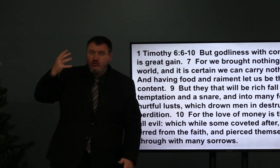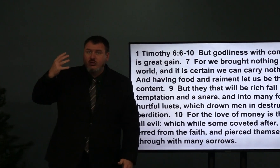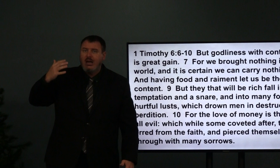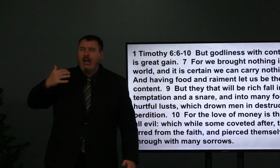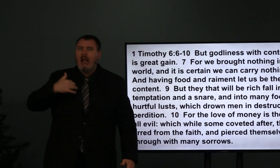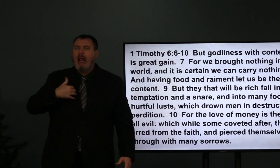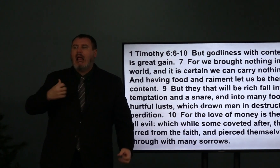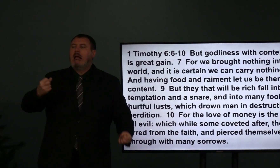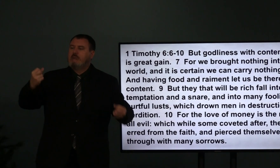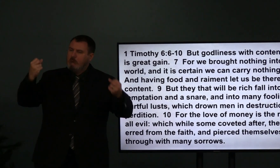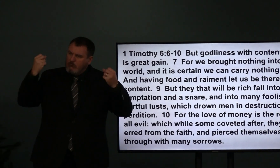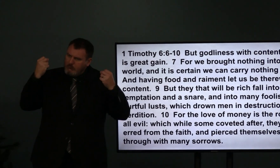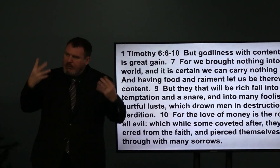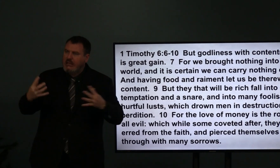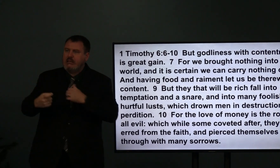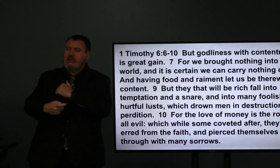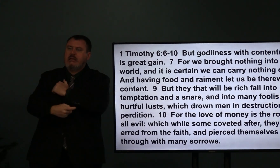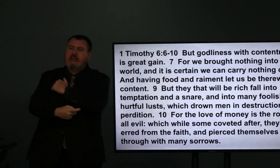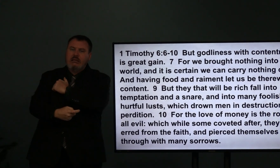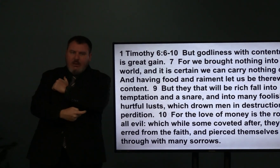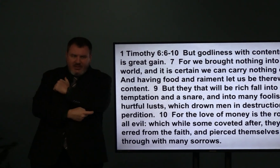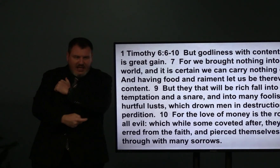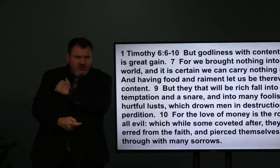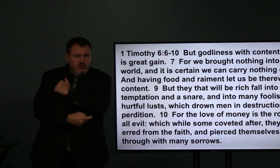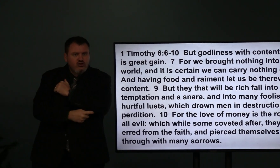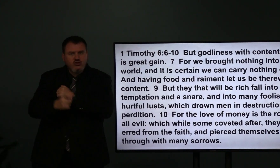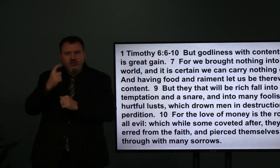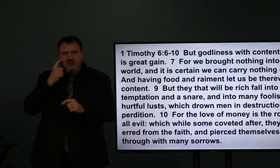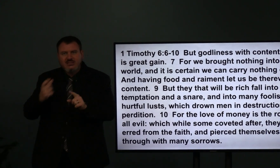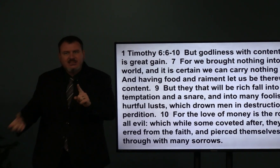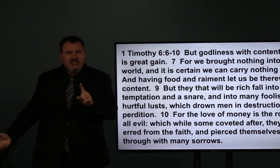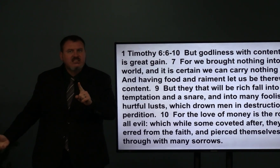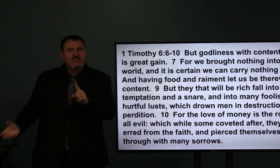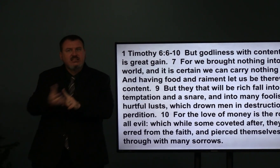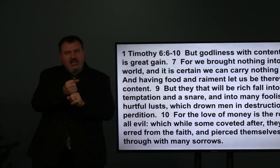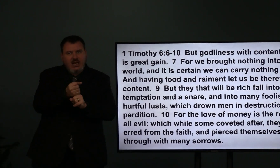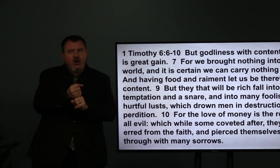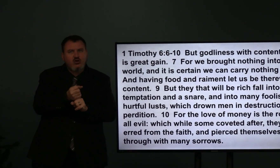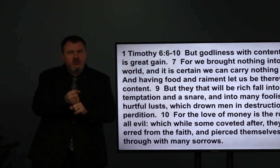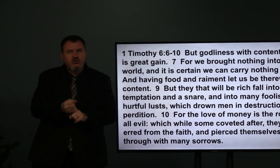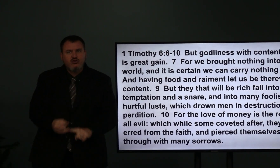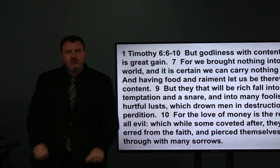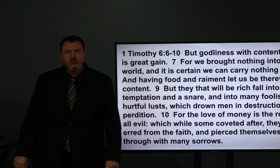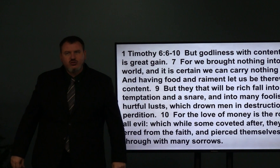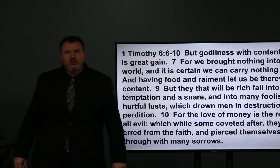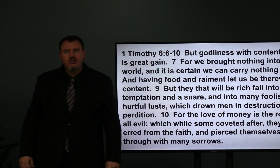But they that will be rich fall into temptation and a snare